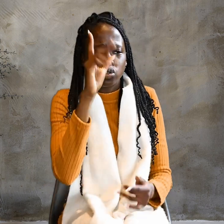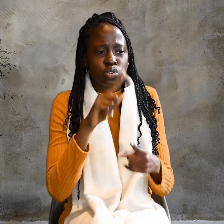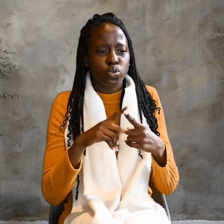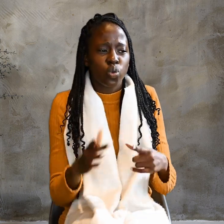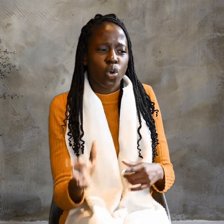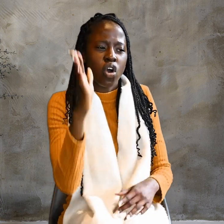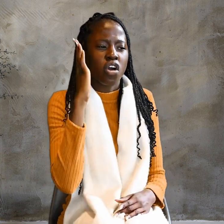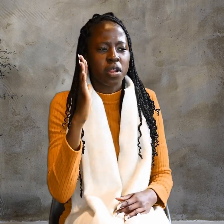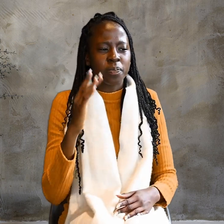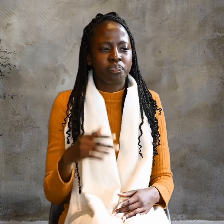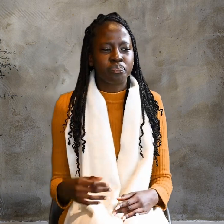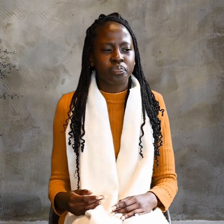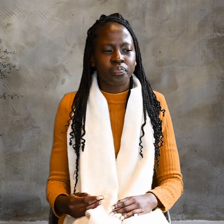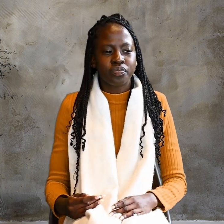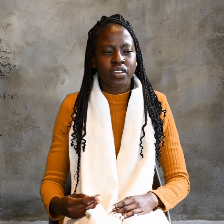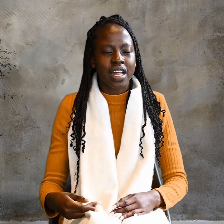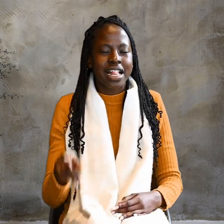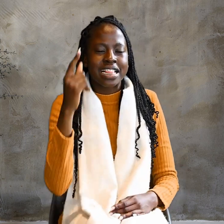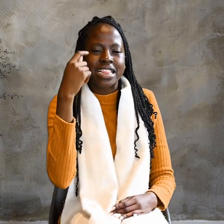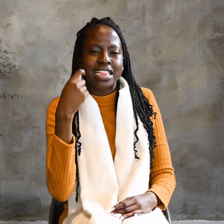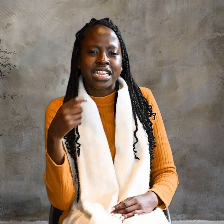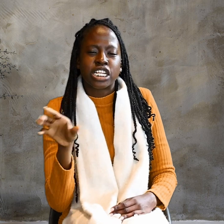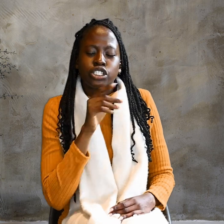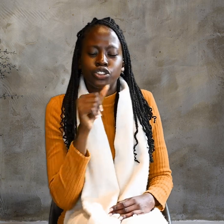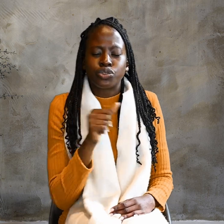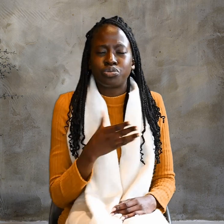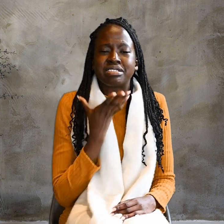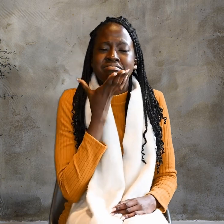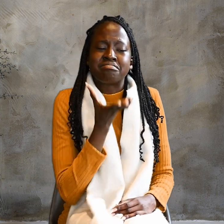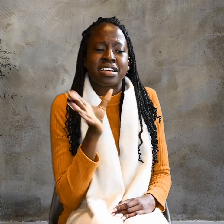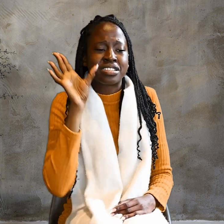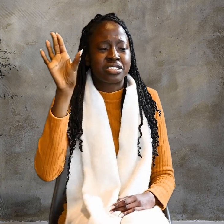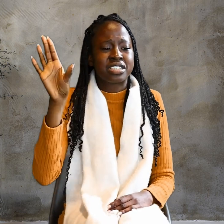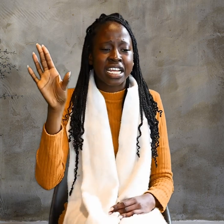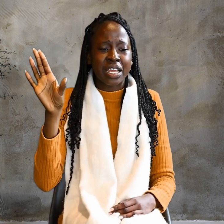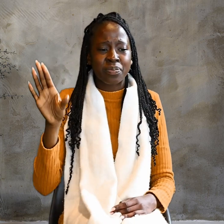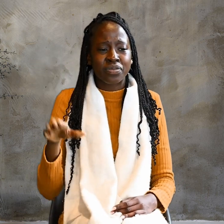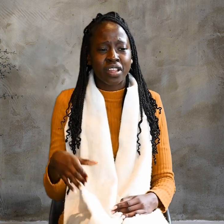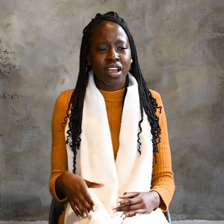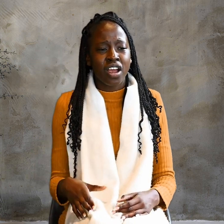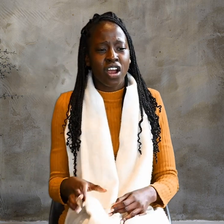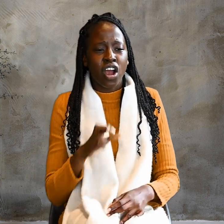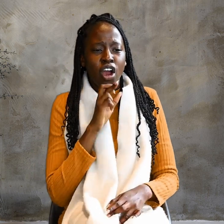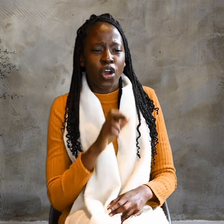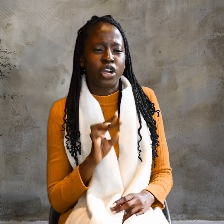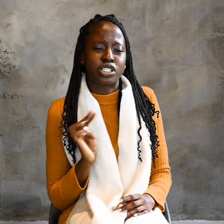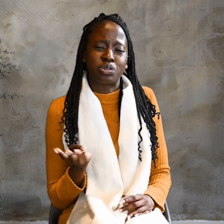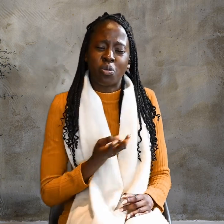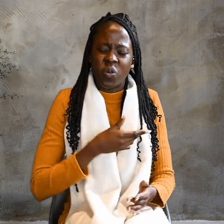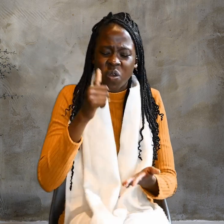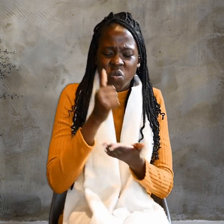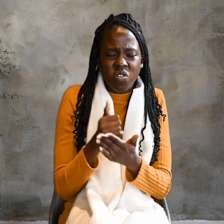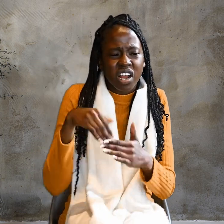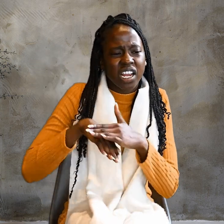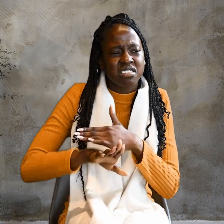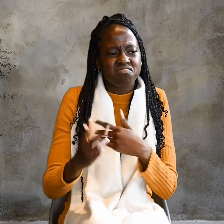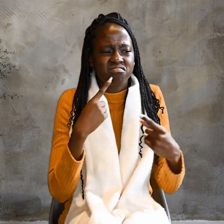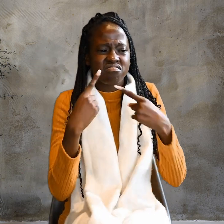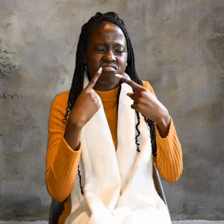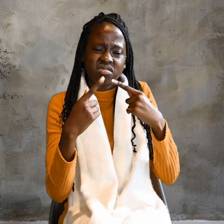Jesus claims about himself. The Jews answered him, Aren't